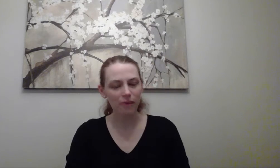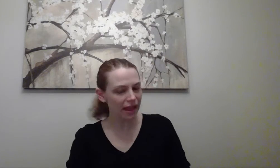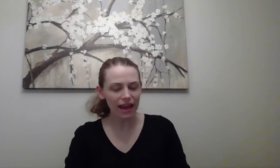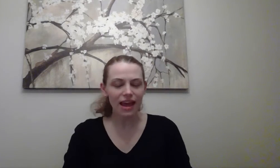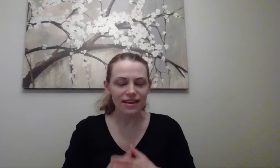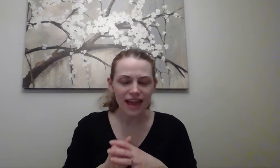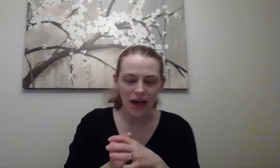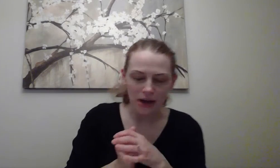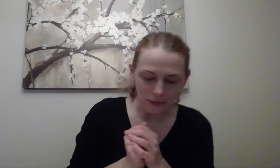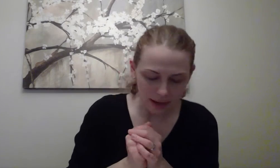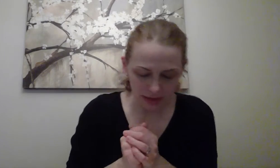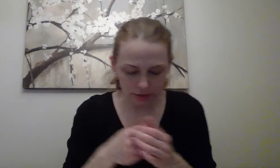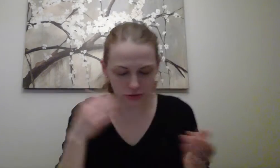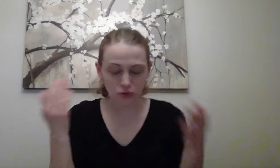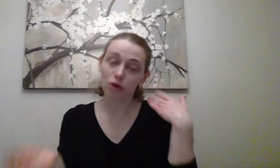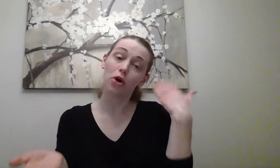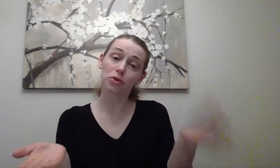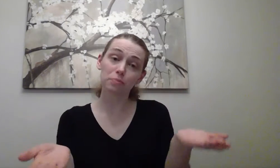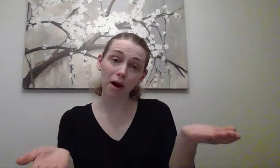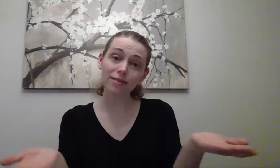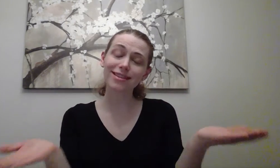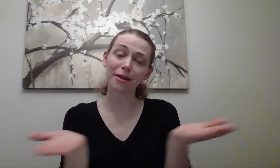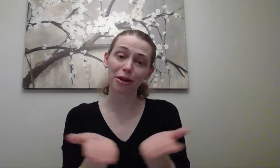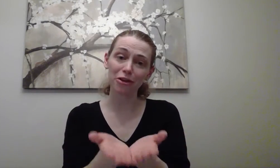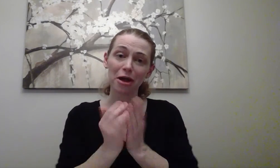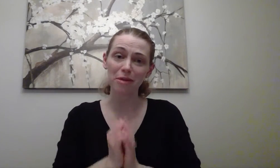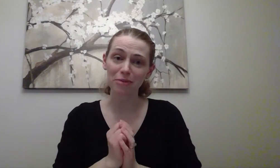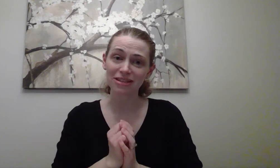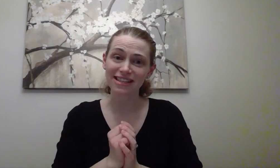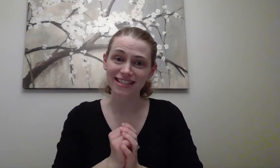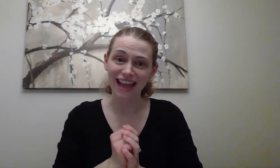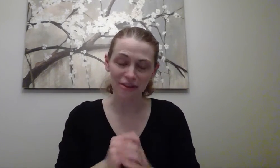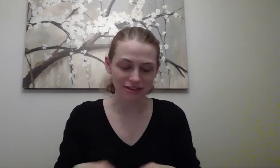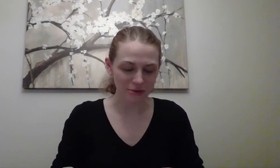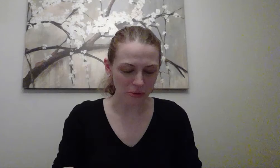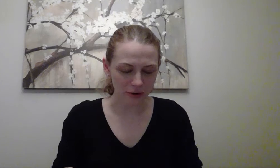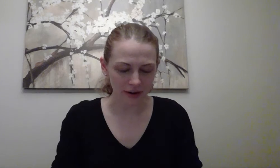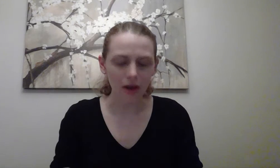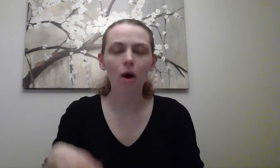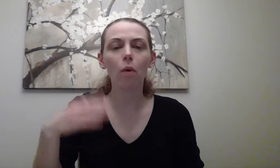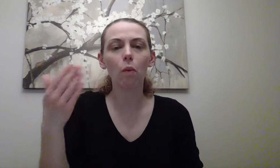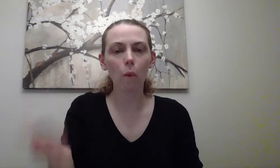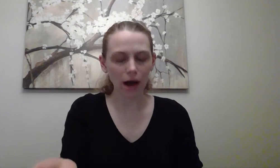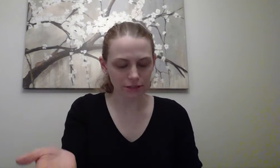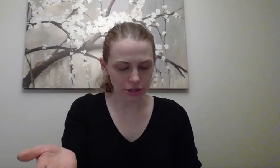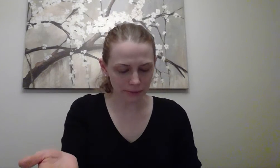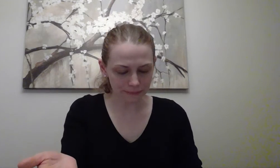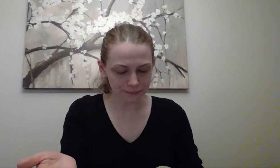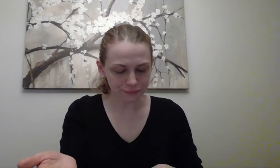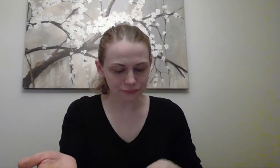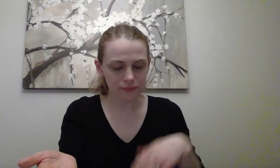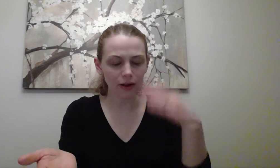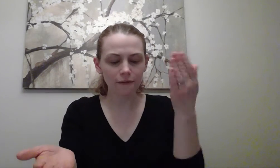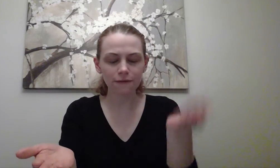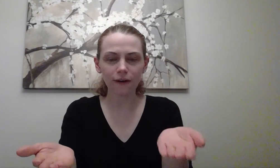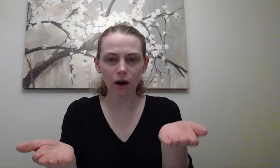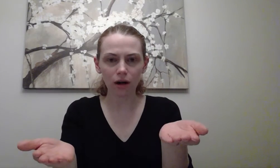right. Now I'm going to do parts and I want you to help me put it together there as a whole word. Water. Fall.